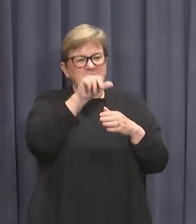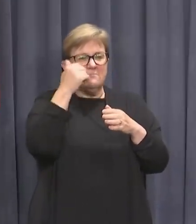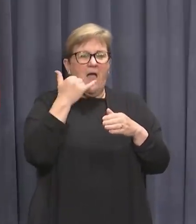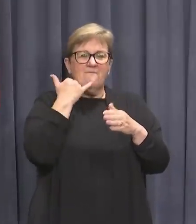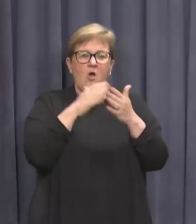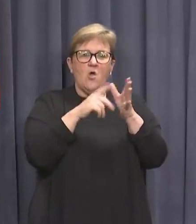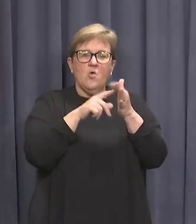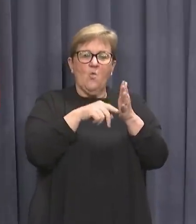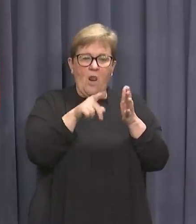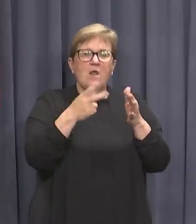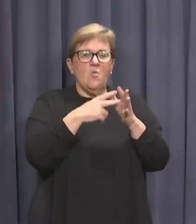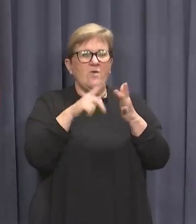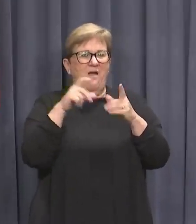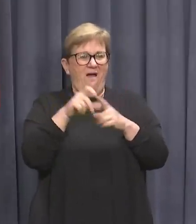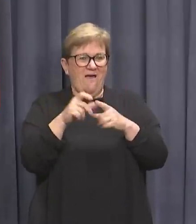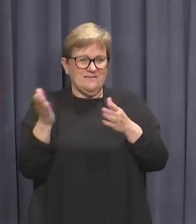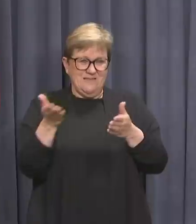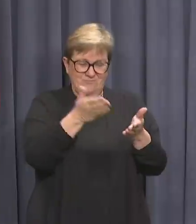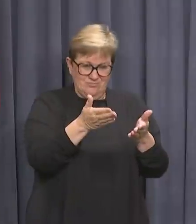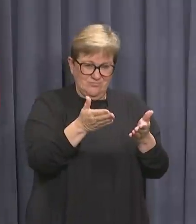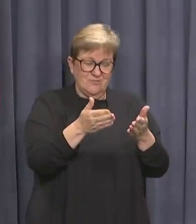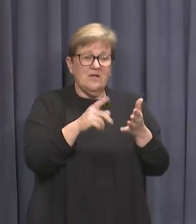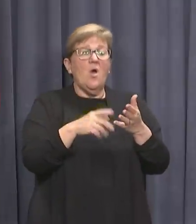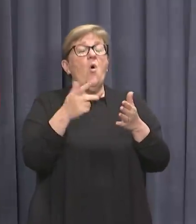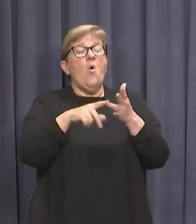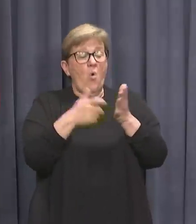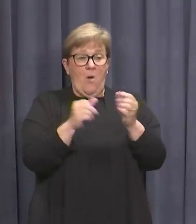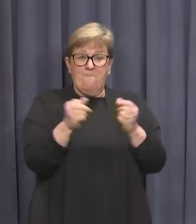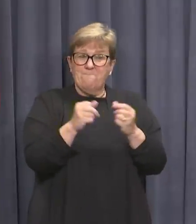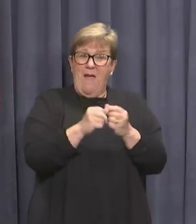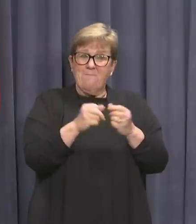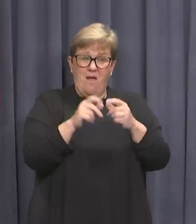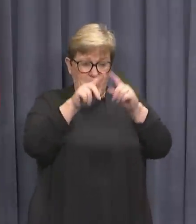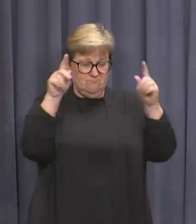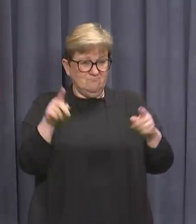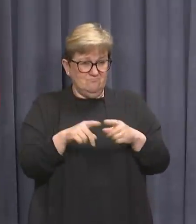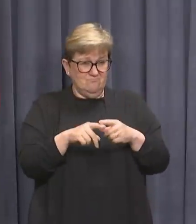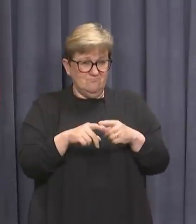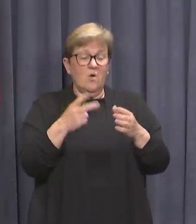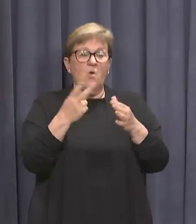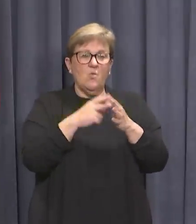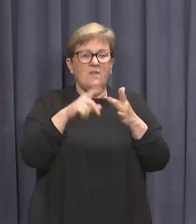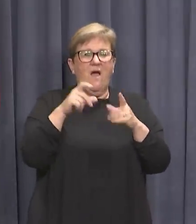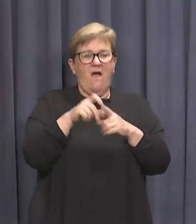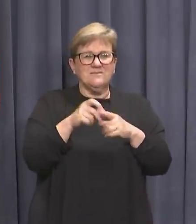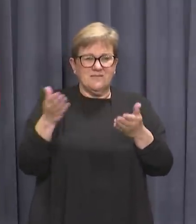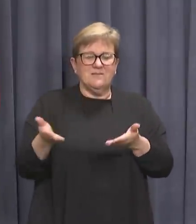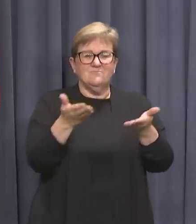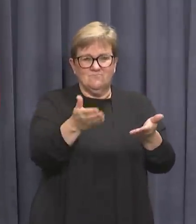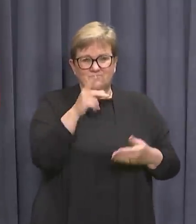wallet along with an acceptable form of ID, a hard copy of your certificate along with an acceptable form of ID,